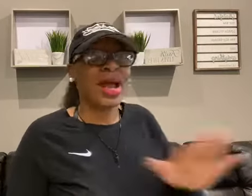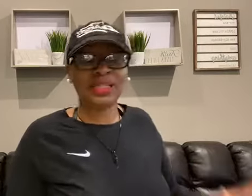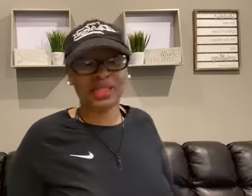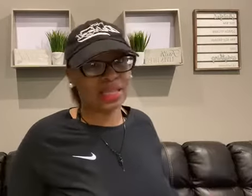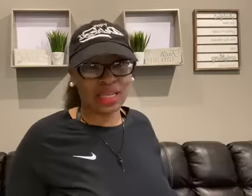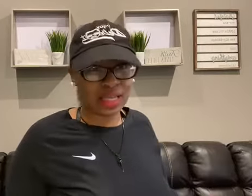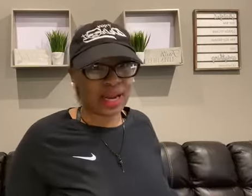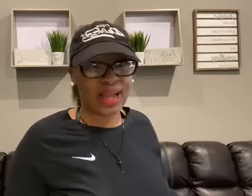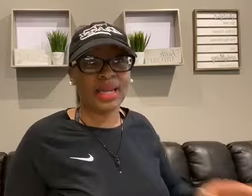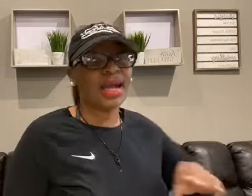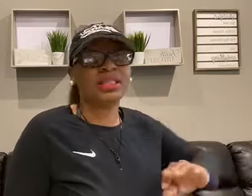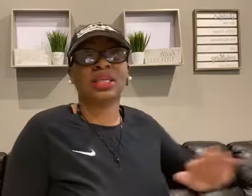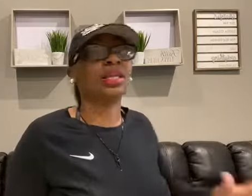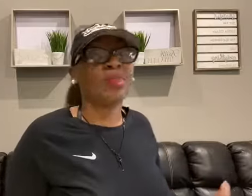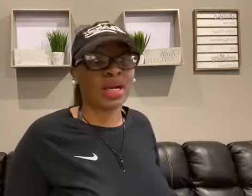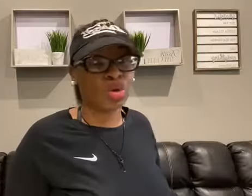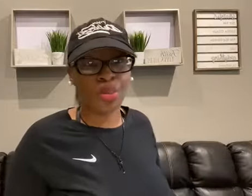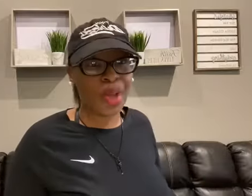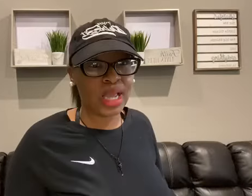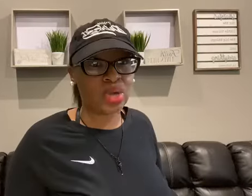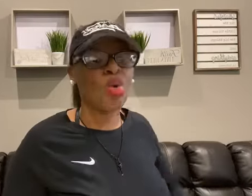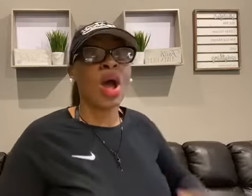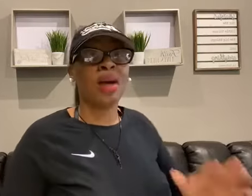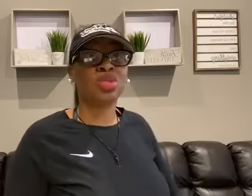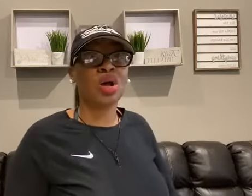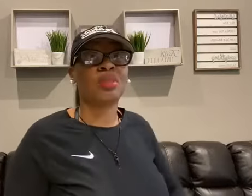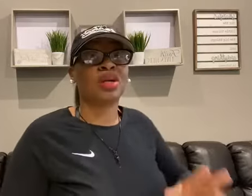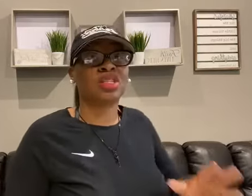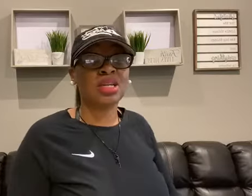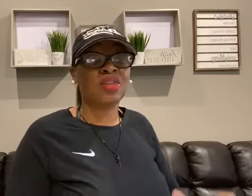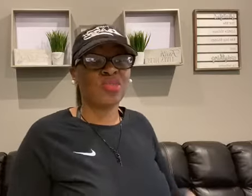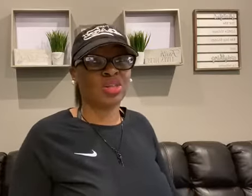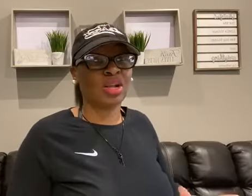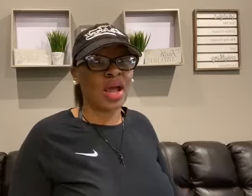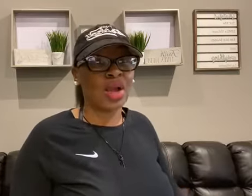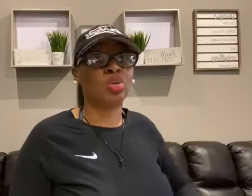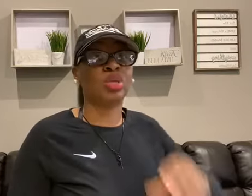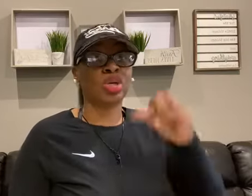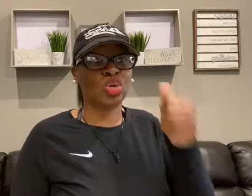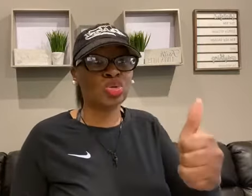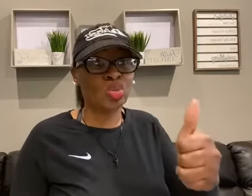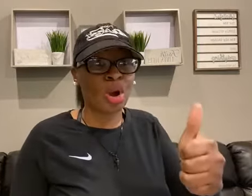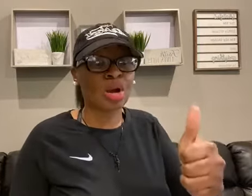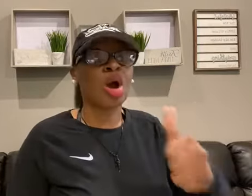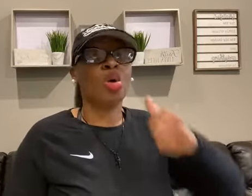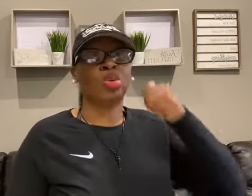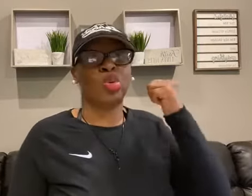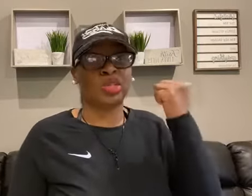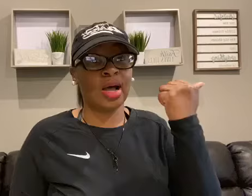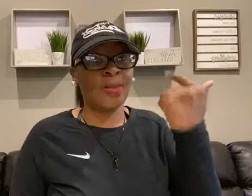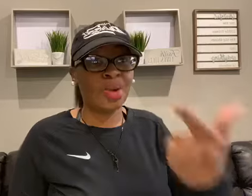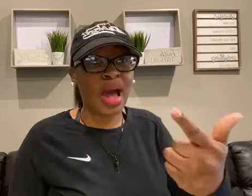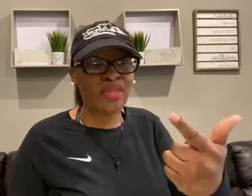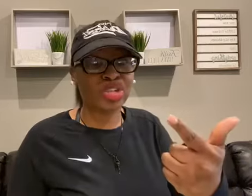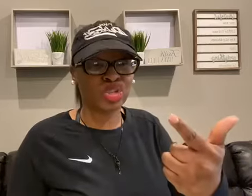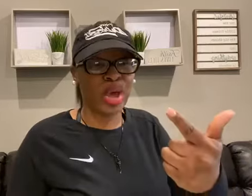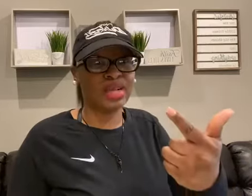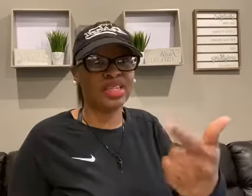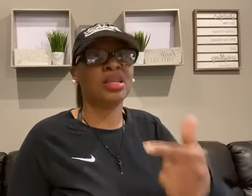Not just any client, not just anybody who will pay you. I'm talking about sitting in front of the client who's going to do the work, who's going to apply the strategies,